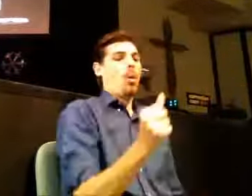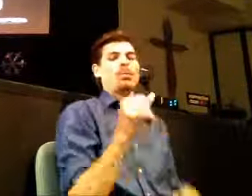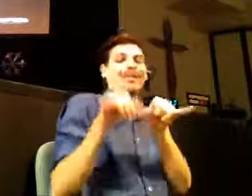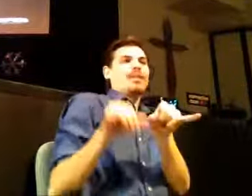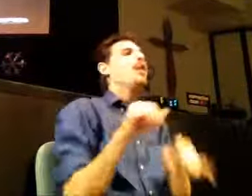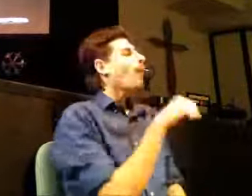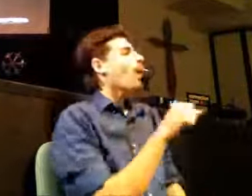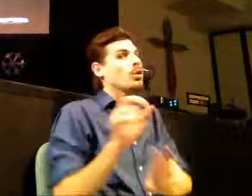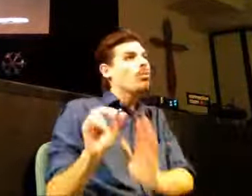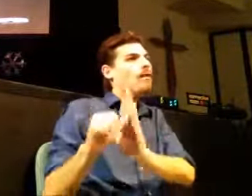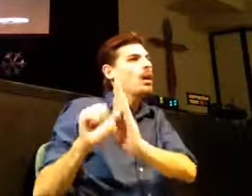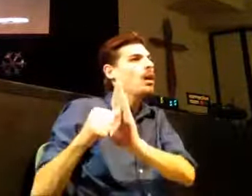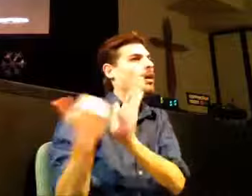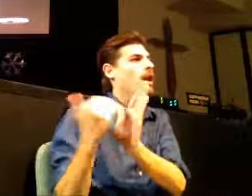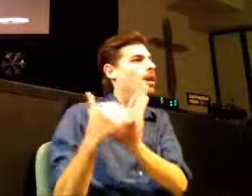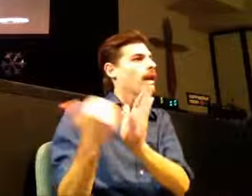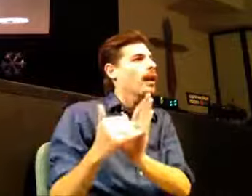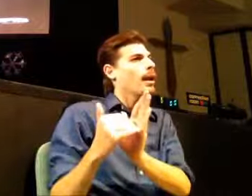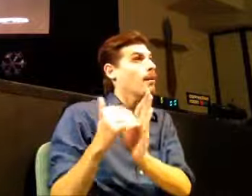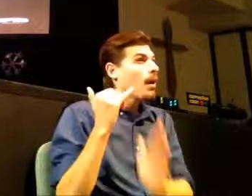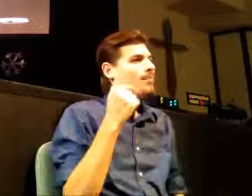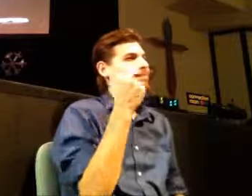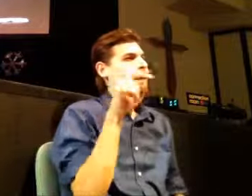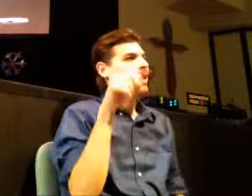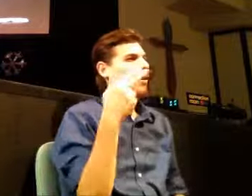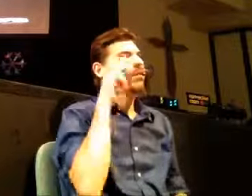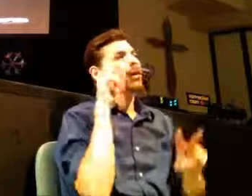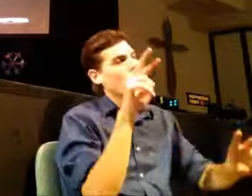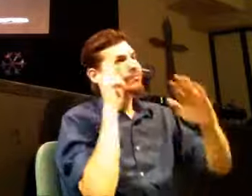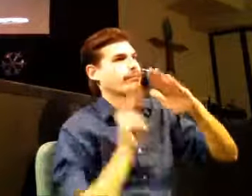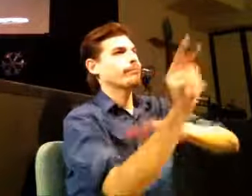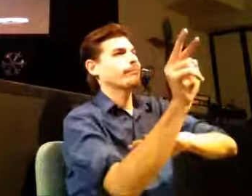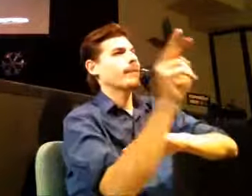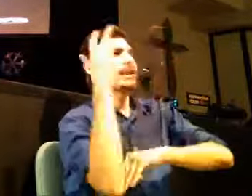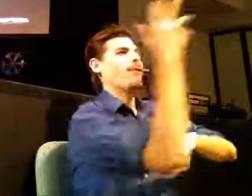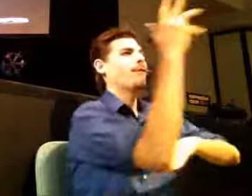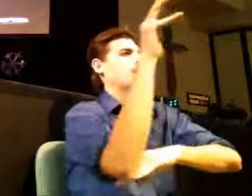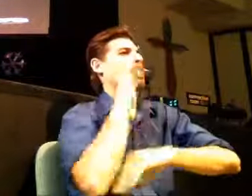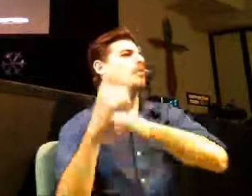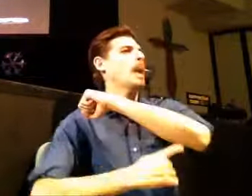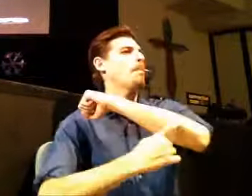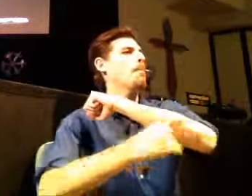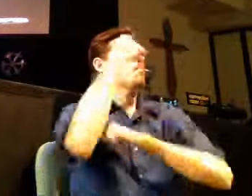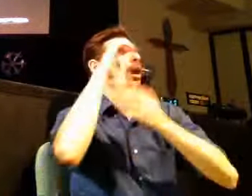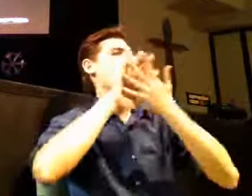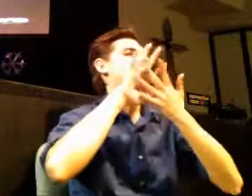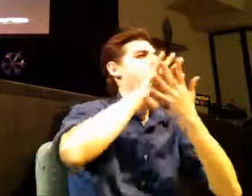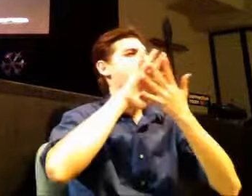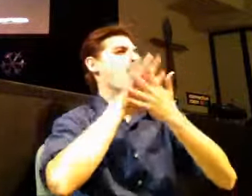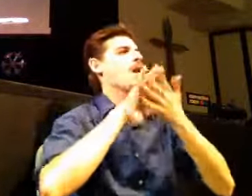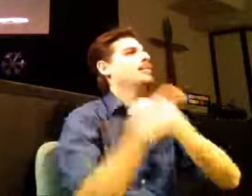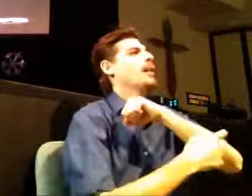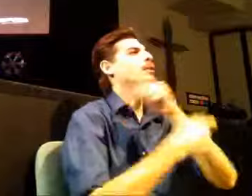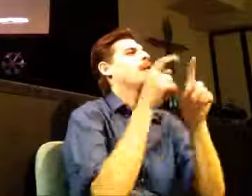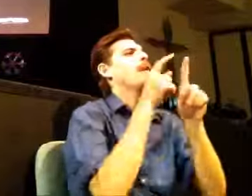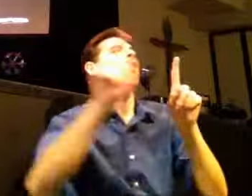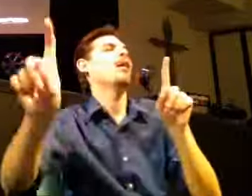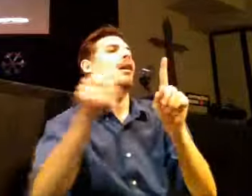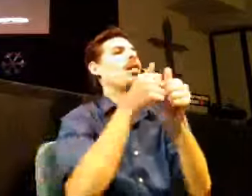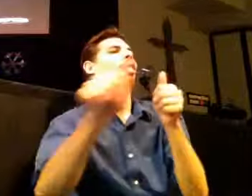does that is he knows you're going into this forest and this is a forest that's going to draw you away it's going to make your mind a little foggy you're going to get in there and they're going to be things that are going pull you away you're going to become really really thirsty and